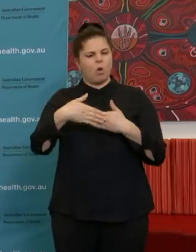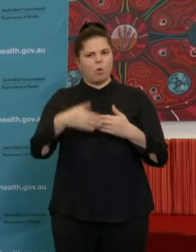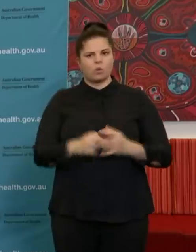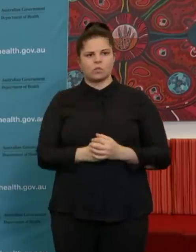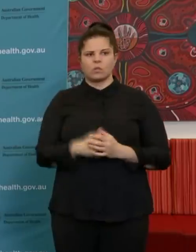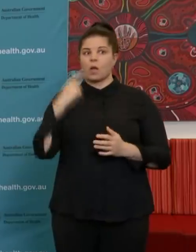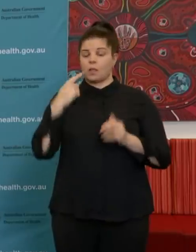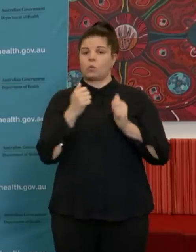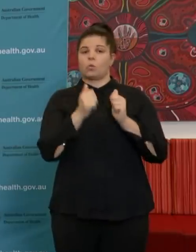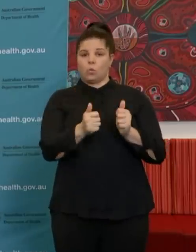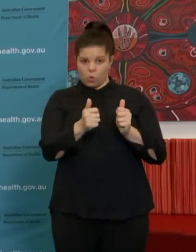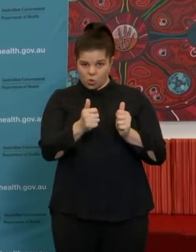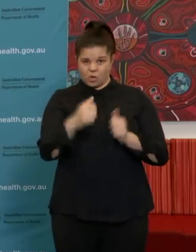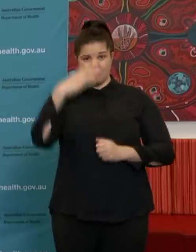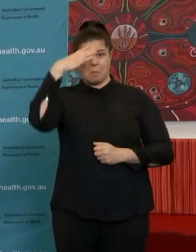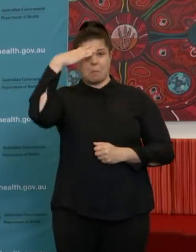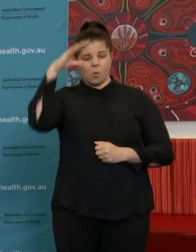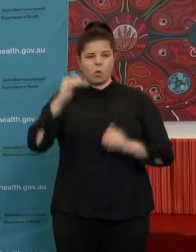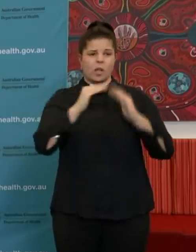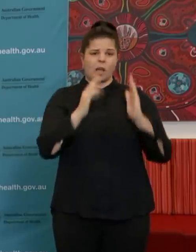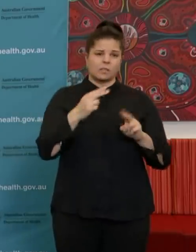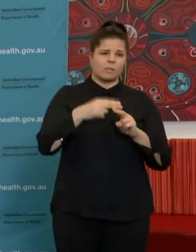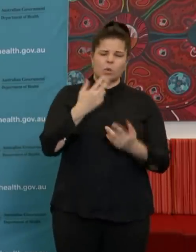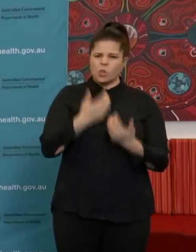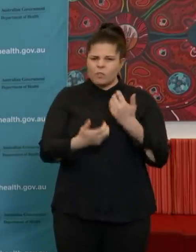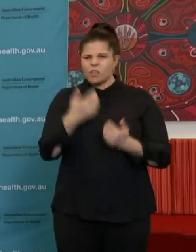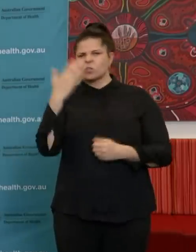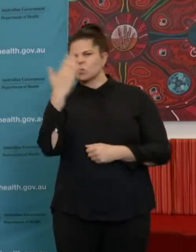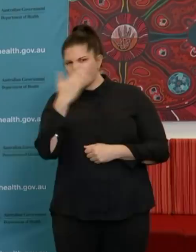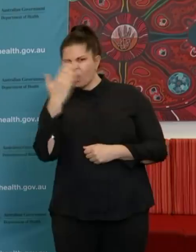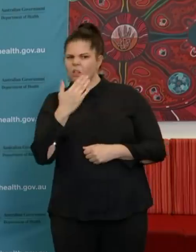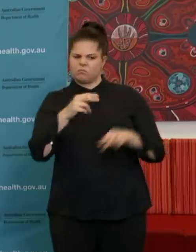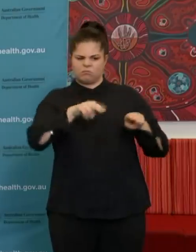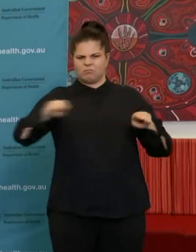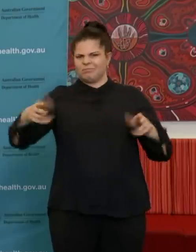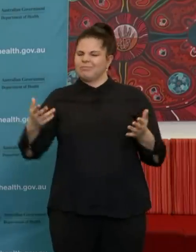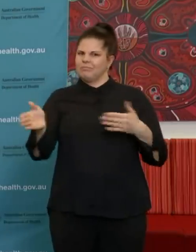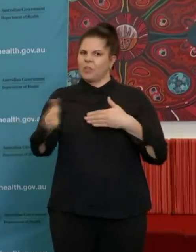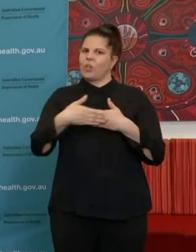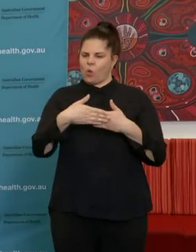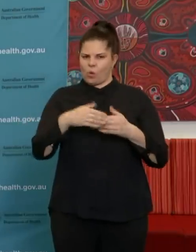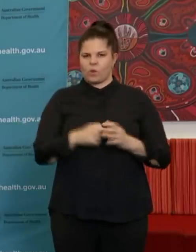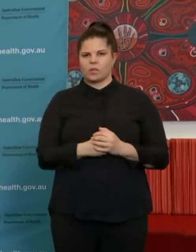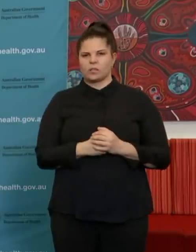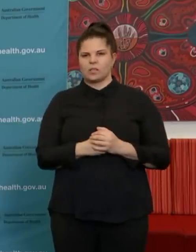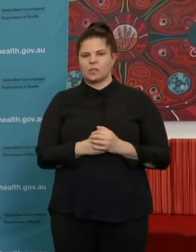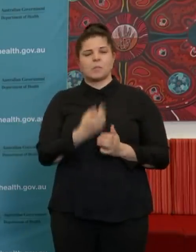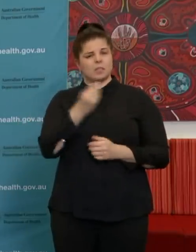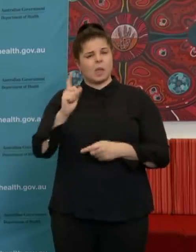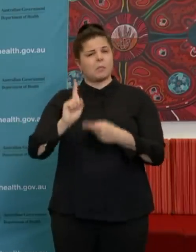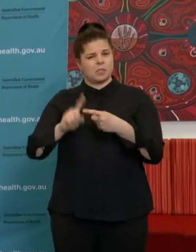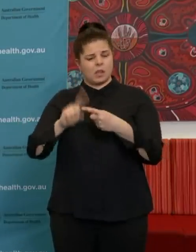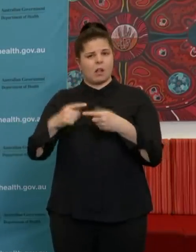think, in terms of the boarding houses related to schools. Communal living is a challenge in these